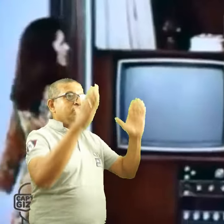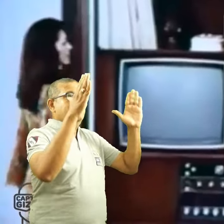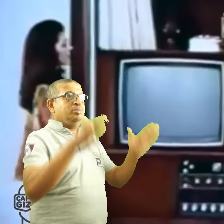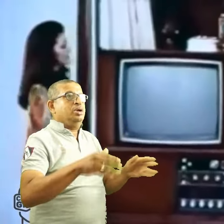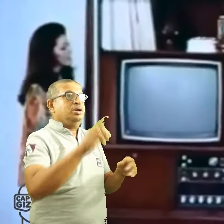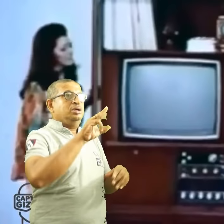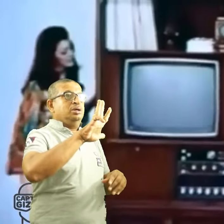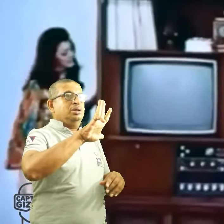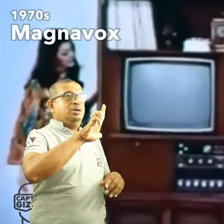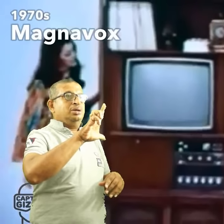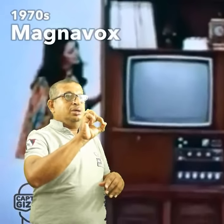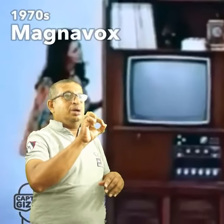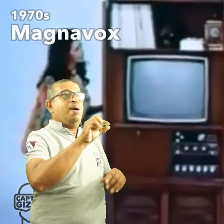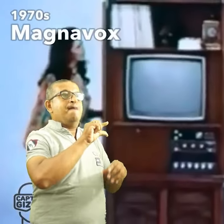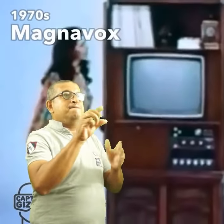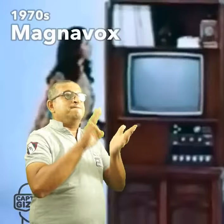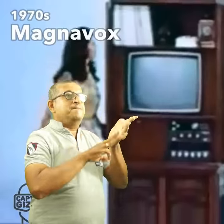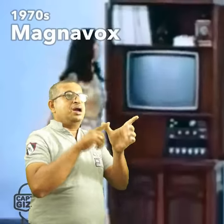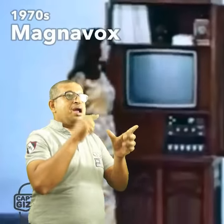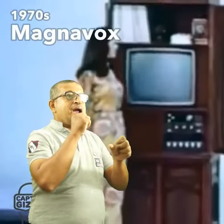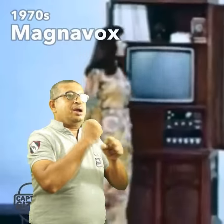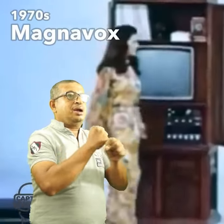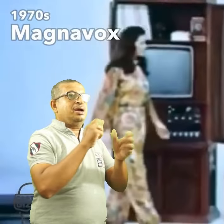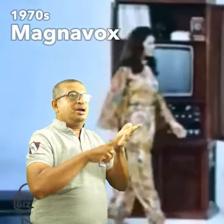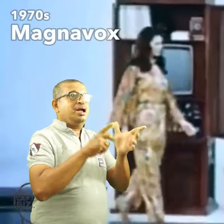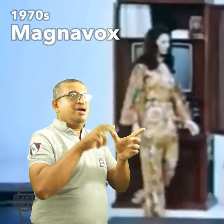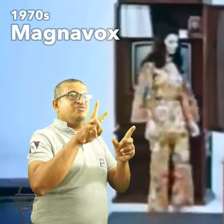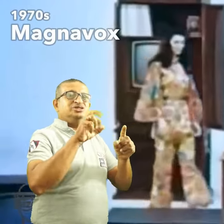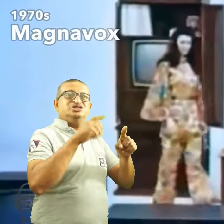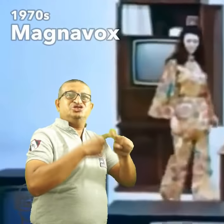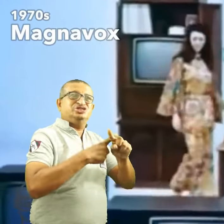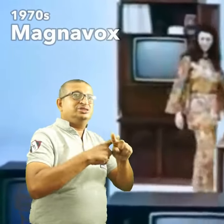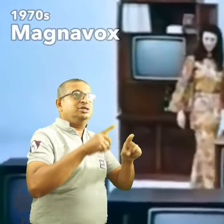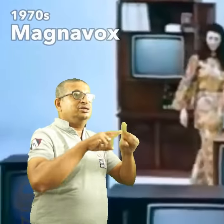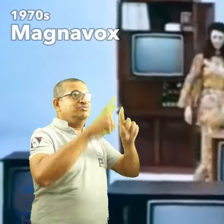The 1970s brought TV designs for every taste and need.